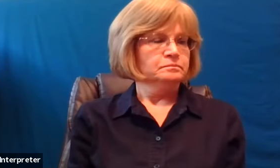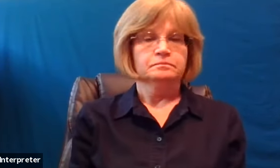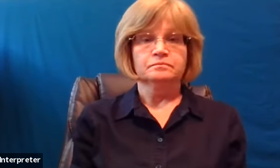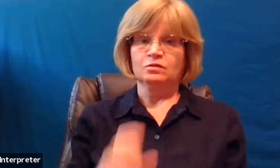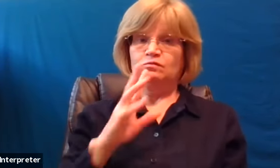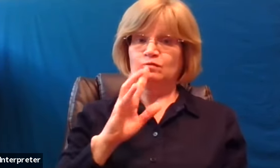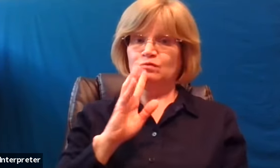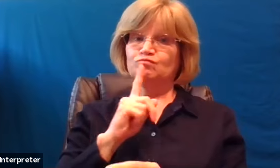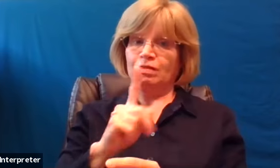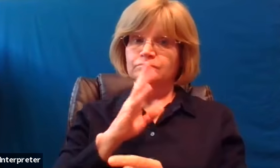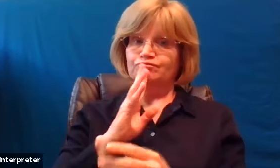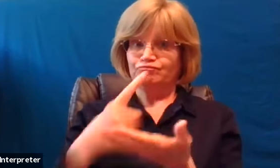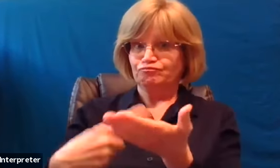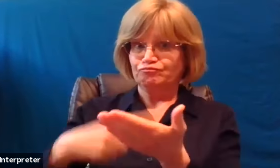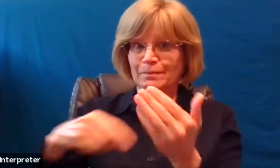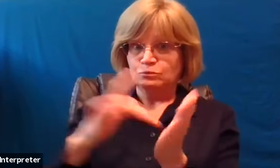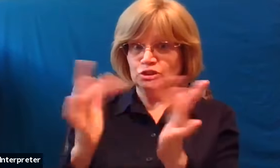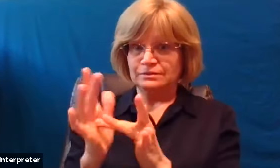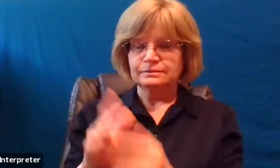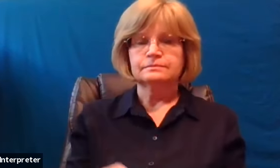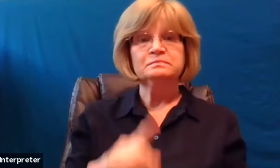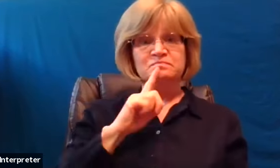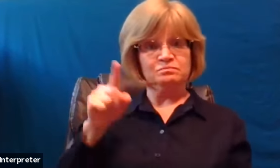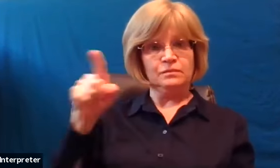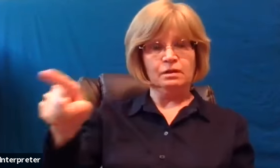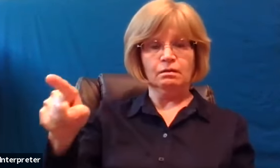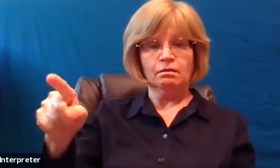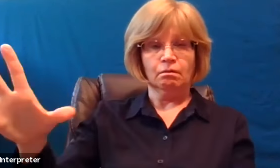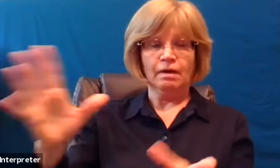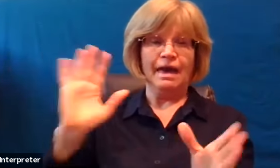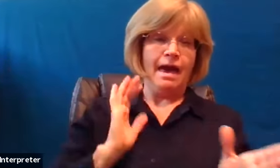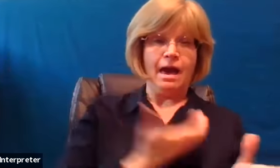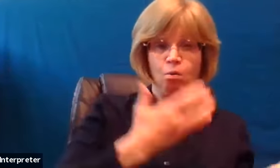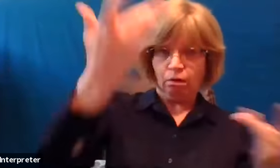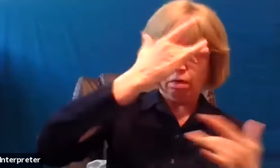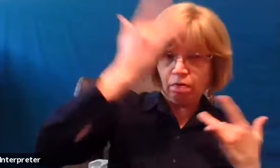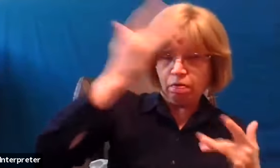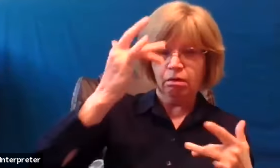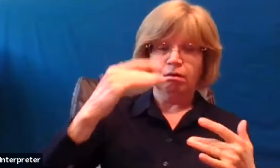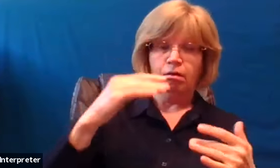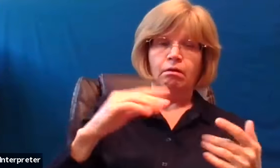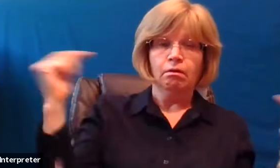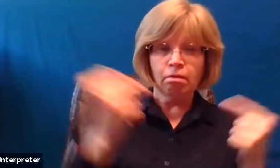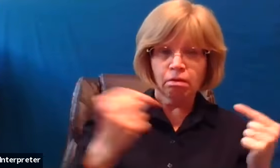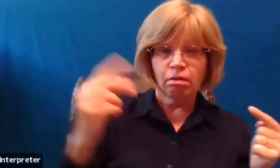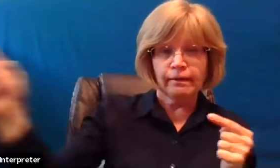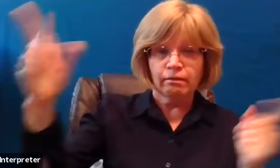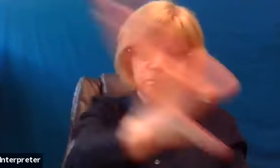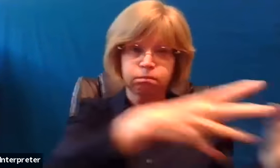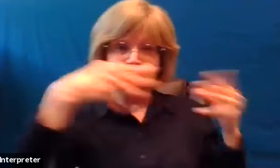Surely he has borne our infirmities and carried our diseases, yet we accounted him stricken, struck